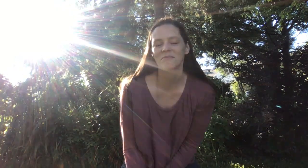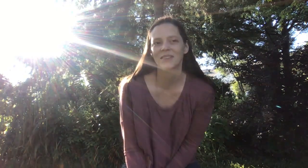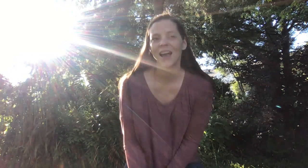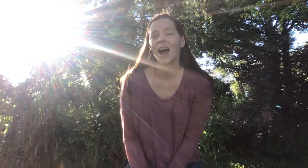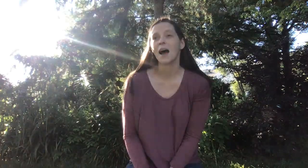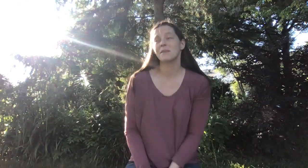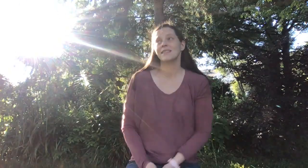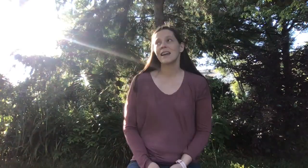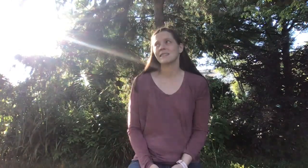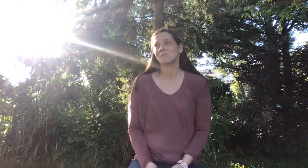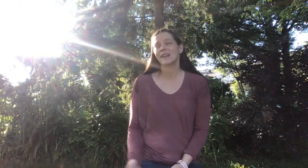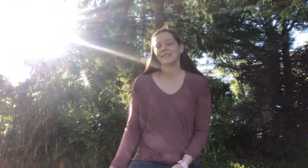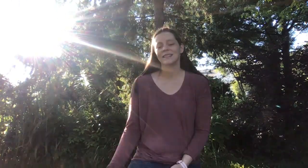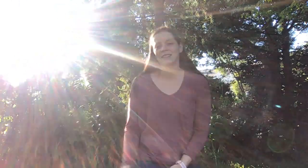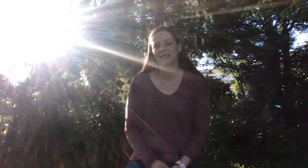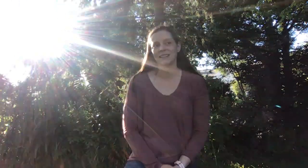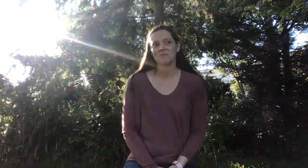I mean, that is amazing, isn't it?